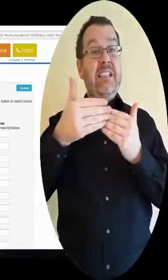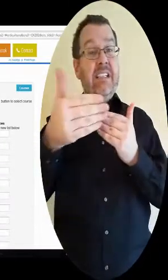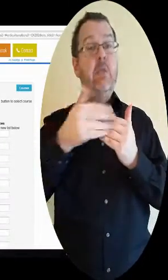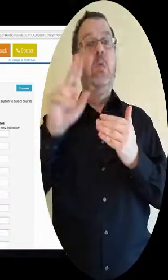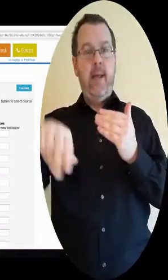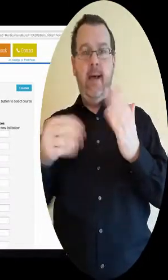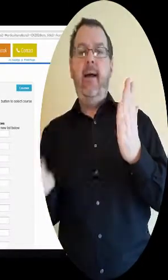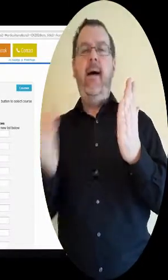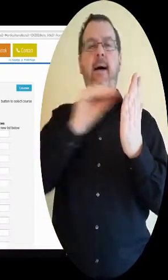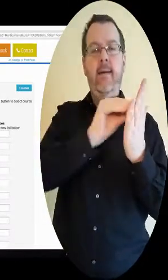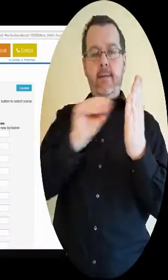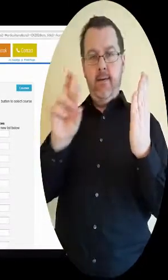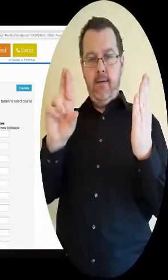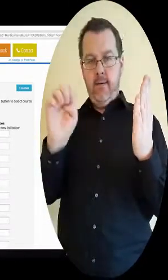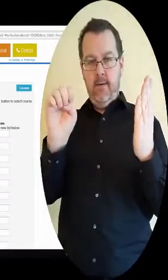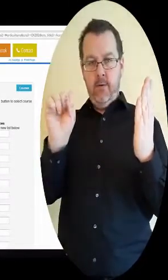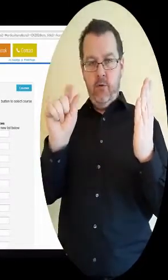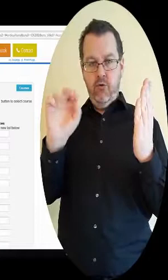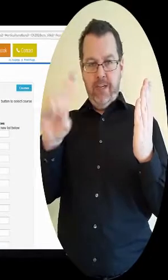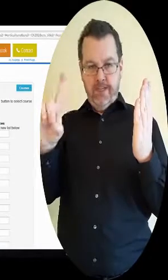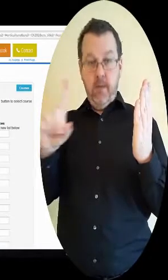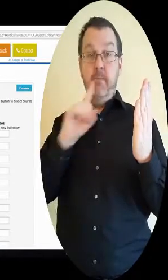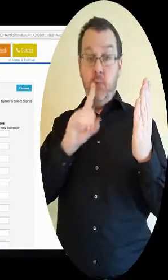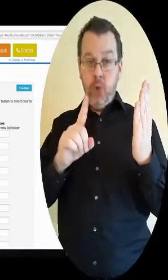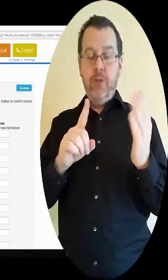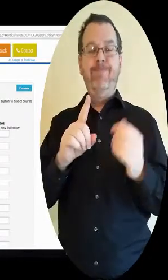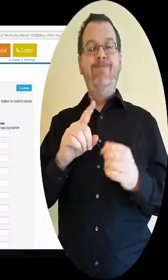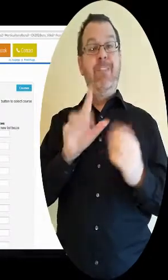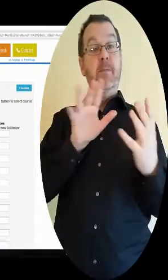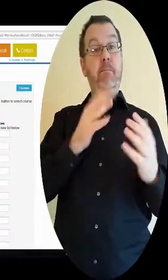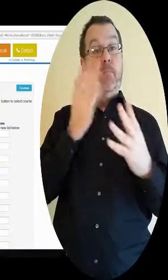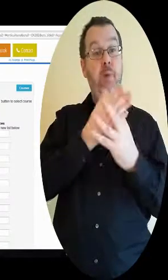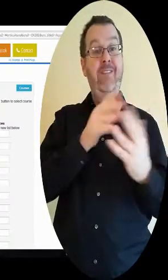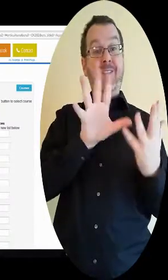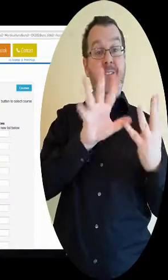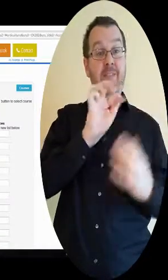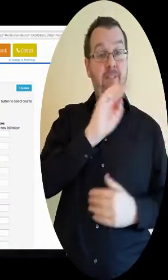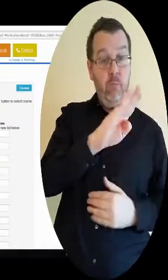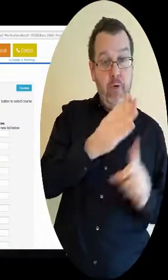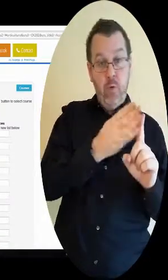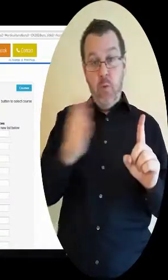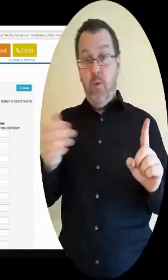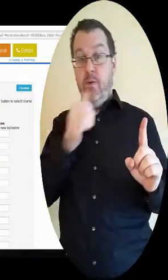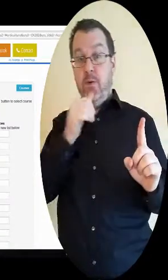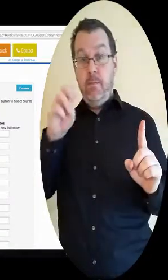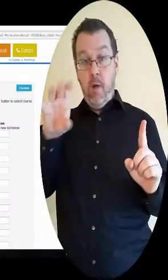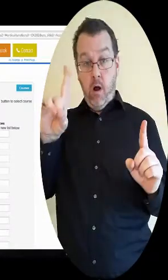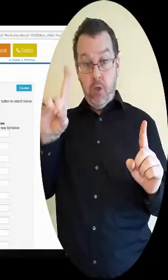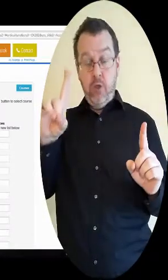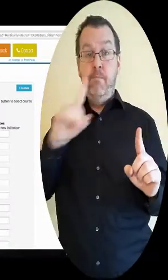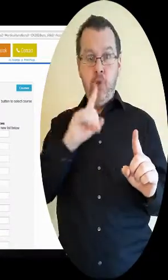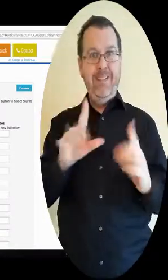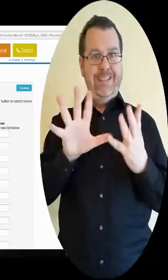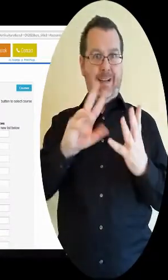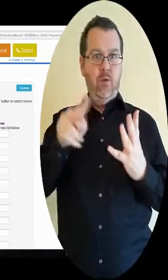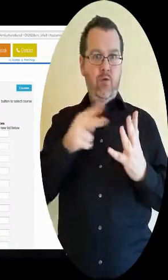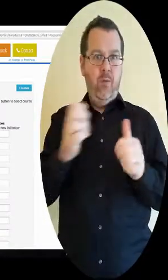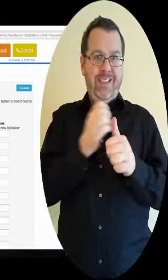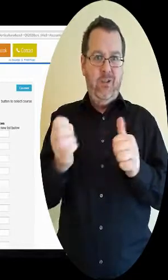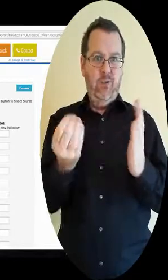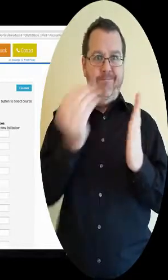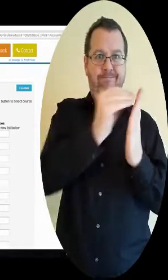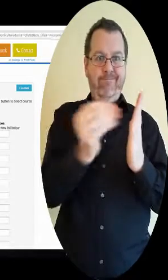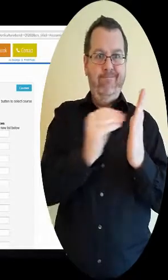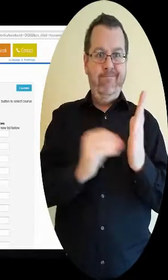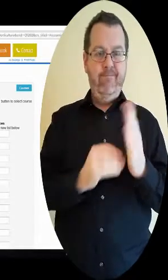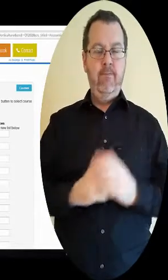application for a fee of €10 between the 5th of February and the 1st of March at 5.15pm. For